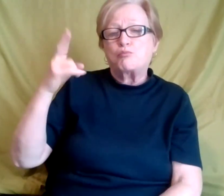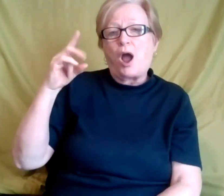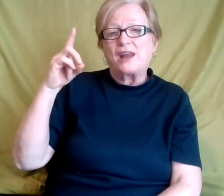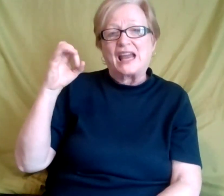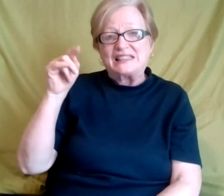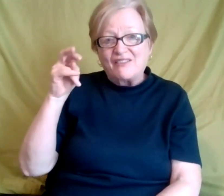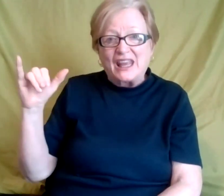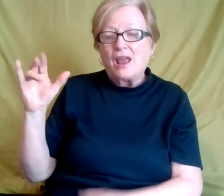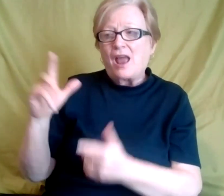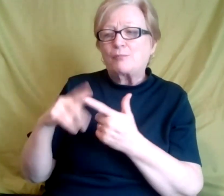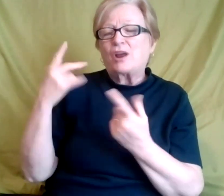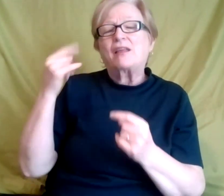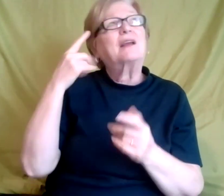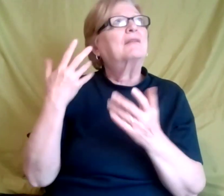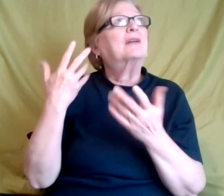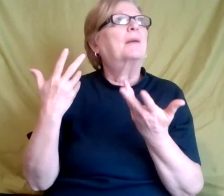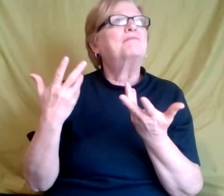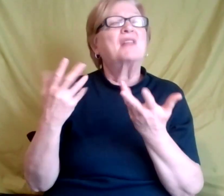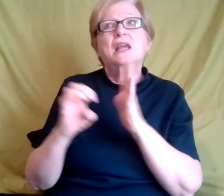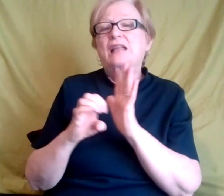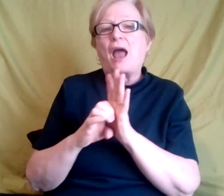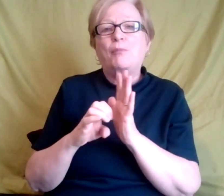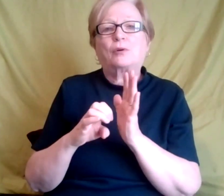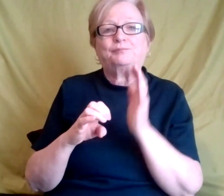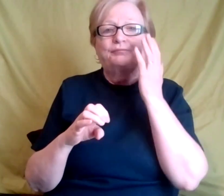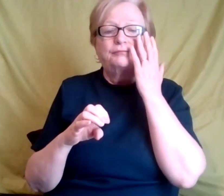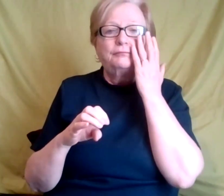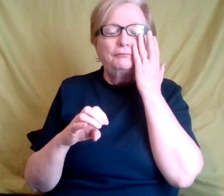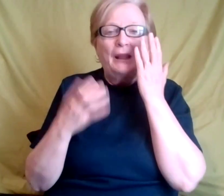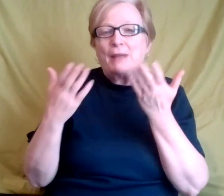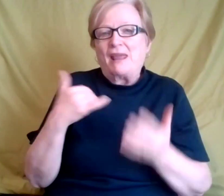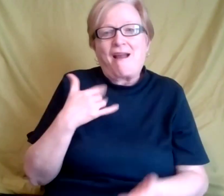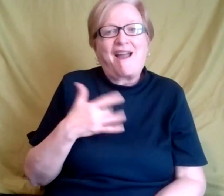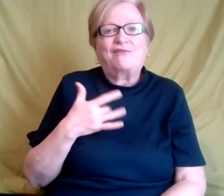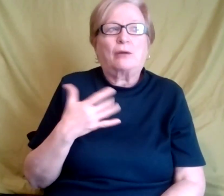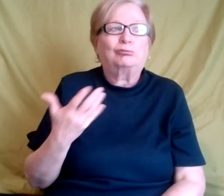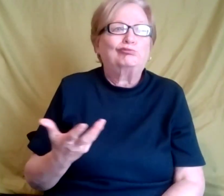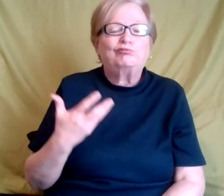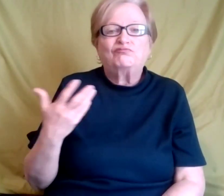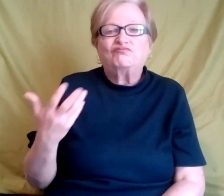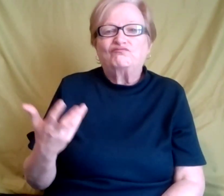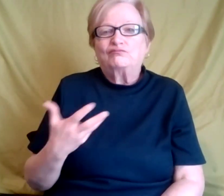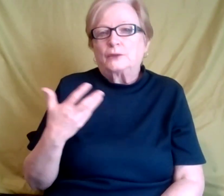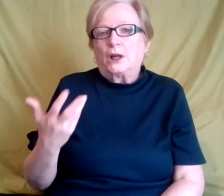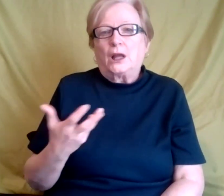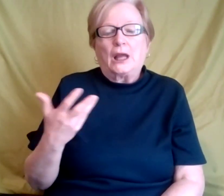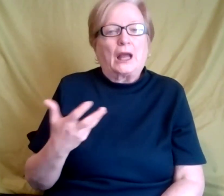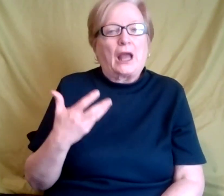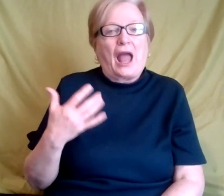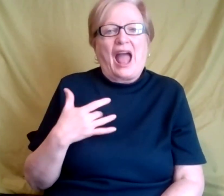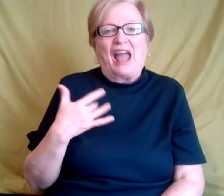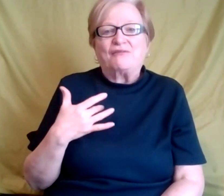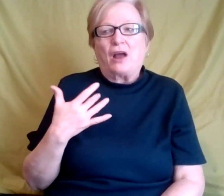an example of where I may have felt, um, you know, when the